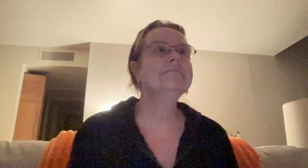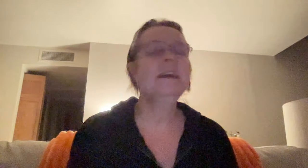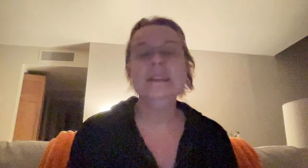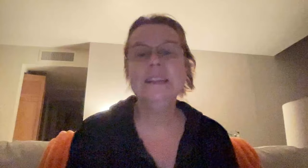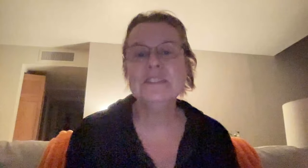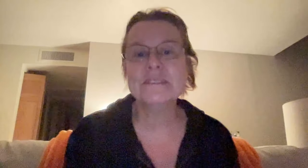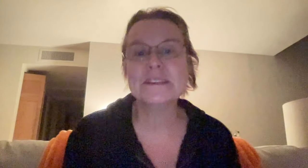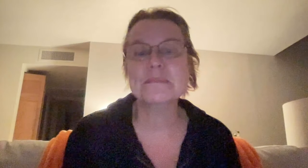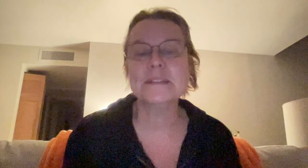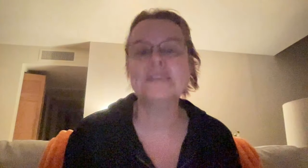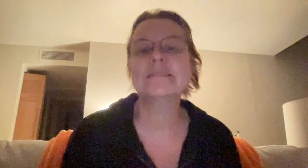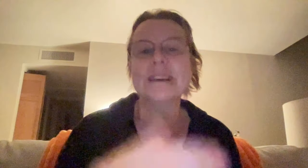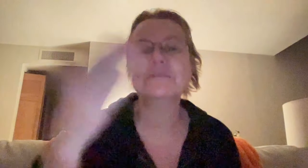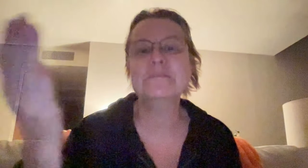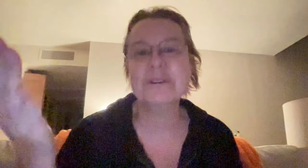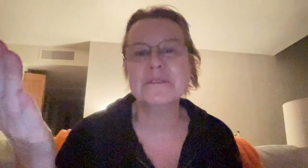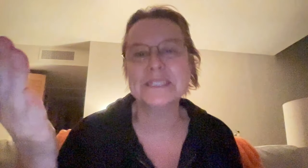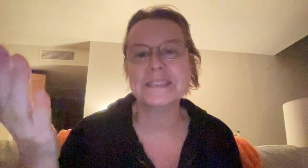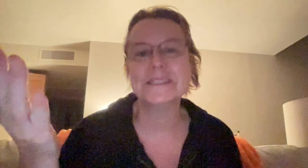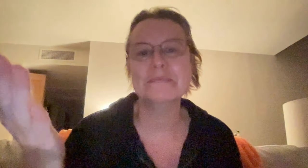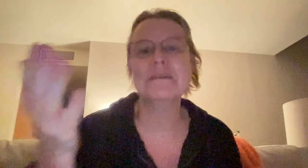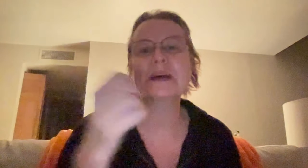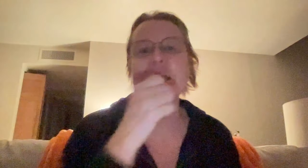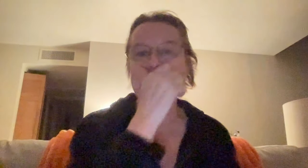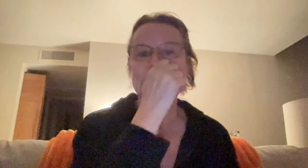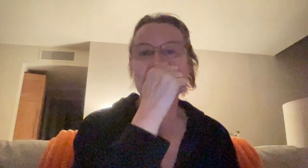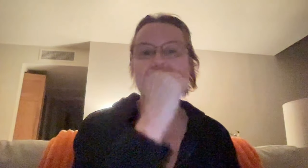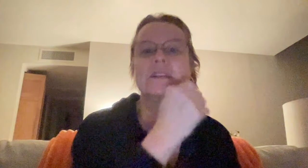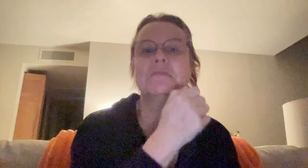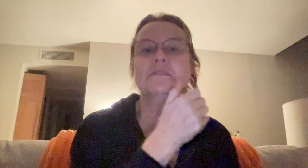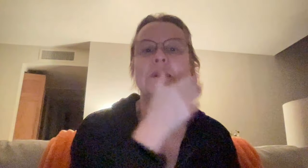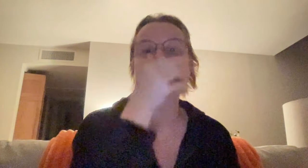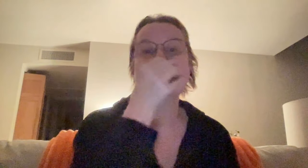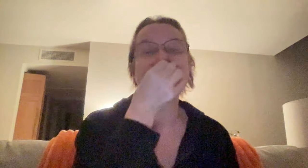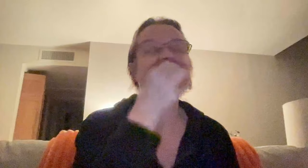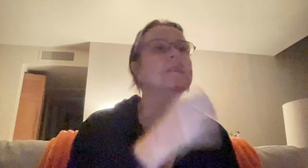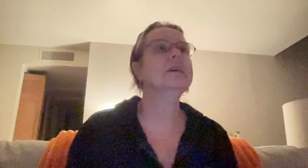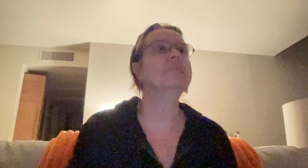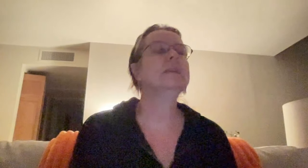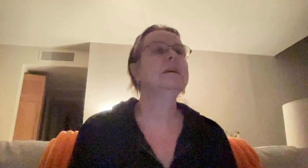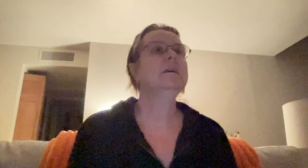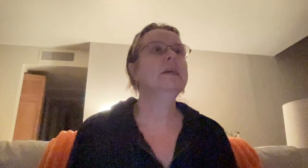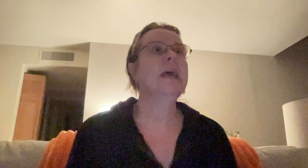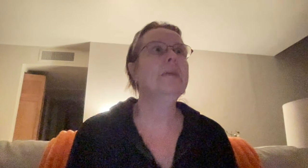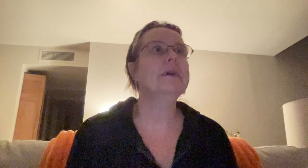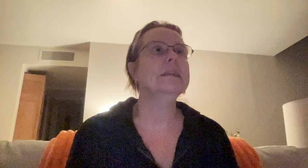I can handle everything, but like, I wouldn't be overly sensitive about that. I just don't know what I would do about it right now. Okay. Anyways.